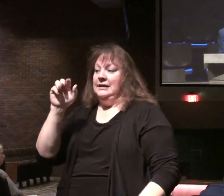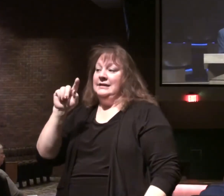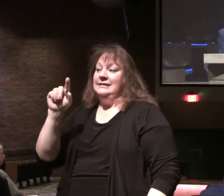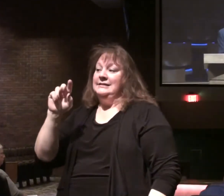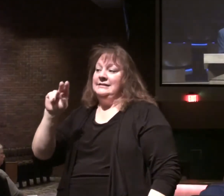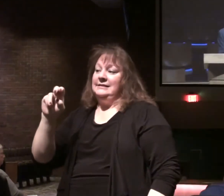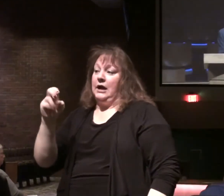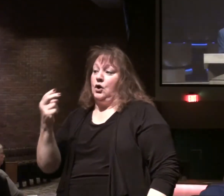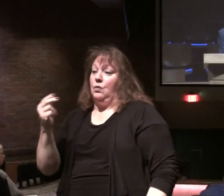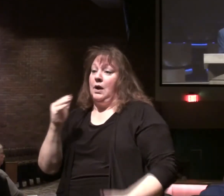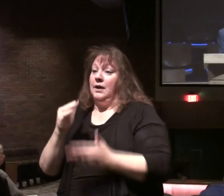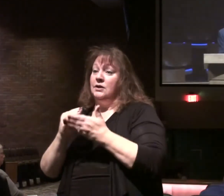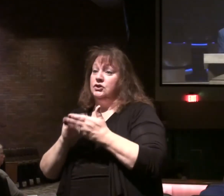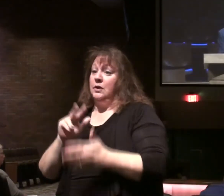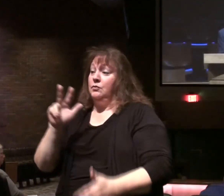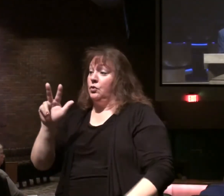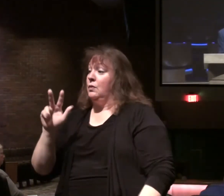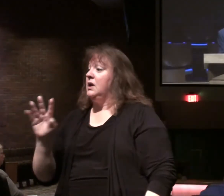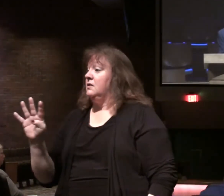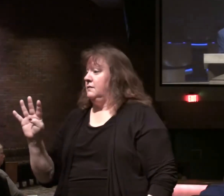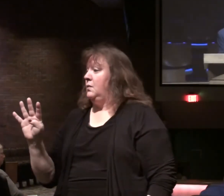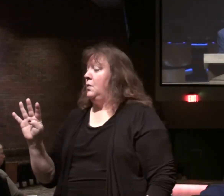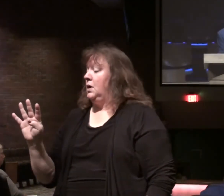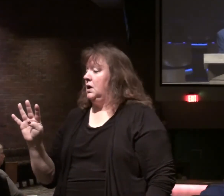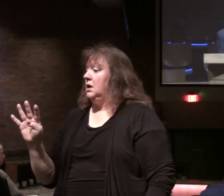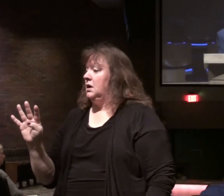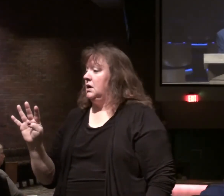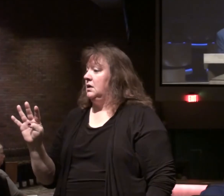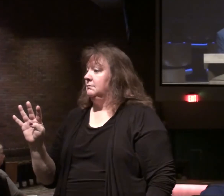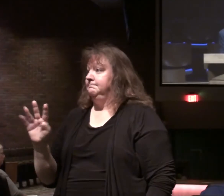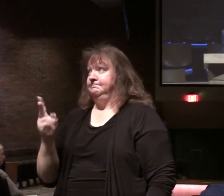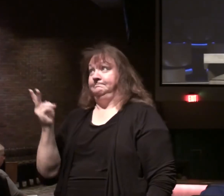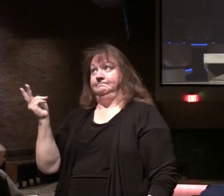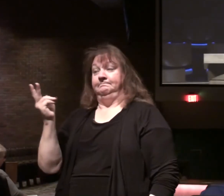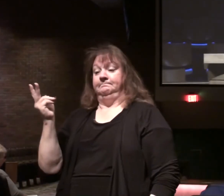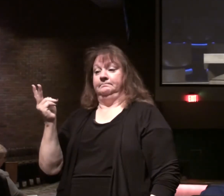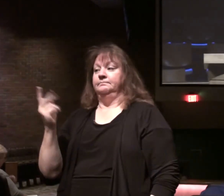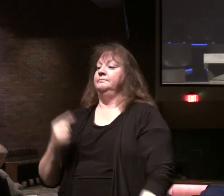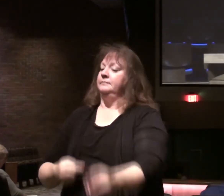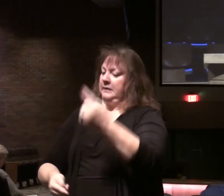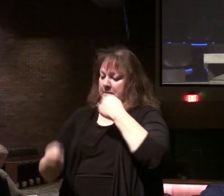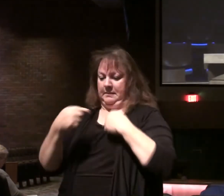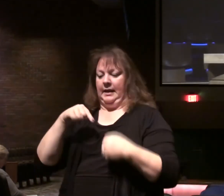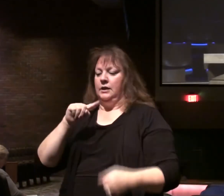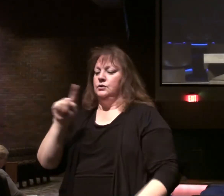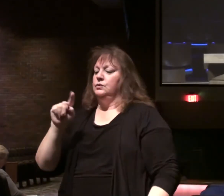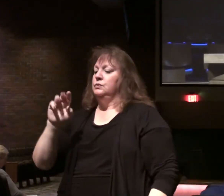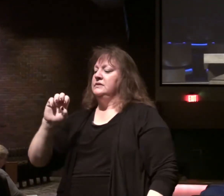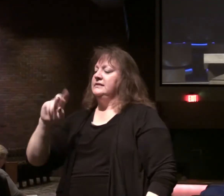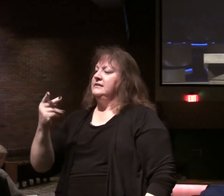3 and chapter 4. That's who they are. Come back to Zechariah.